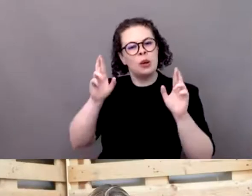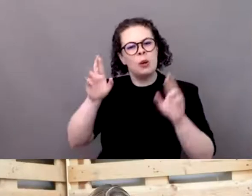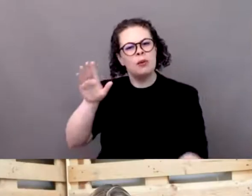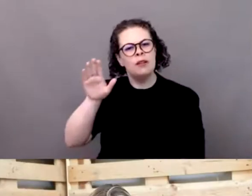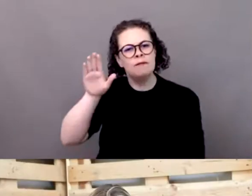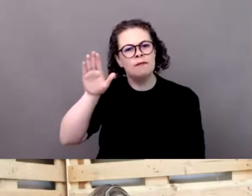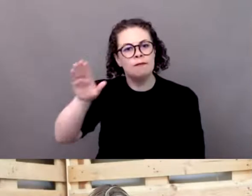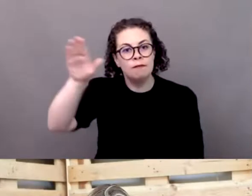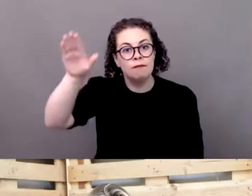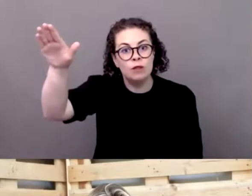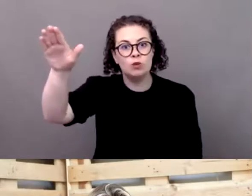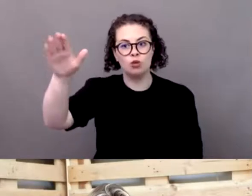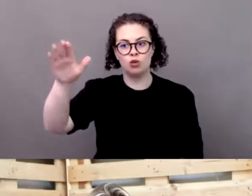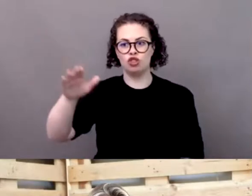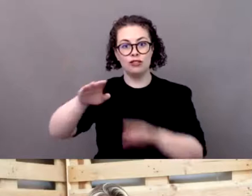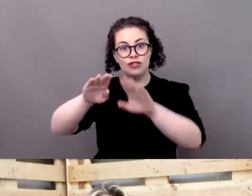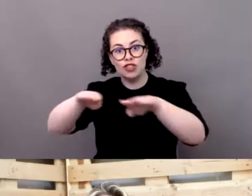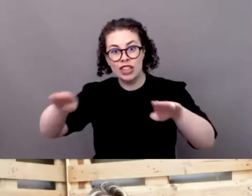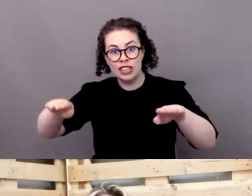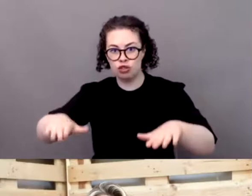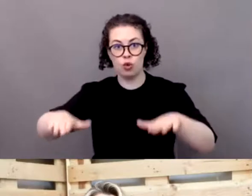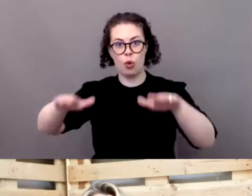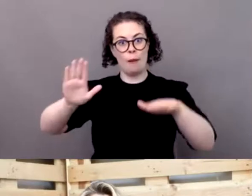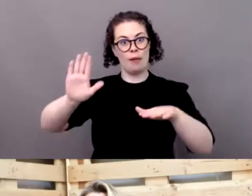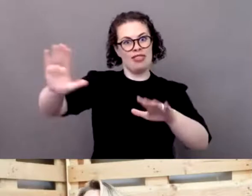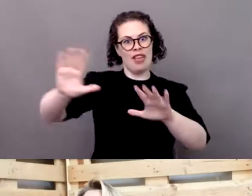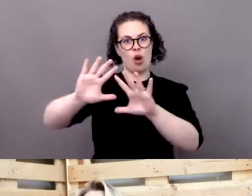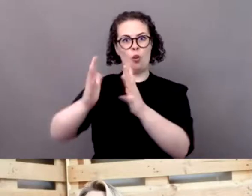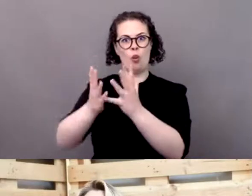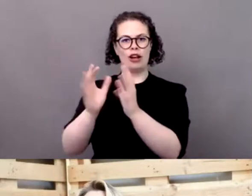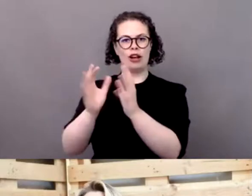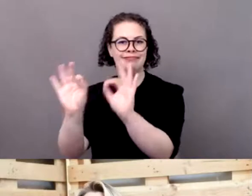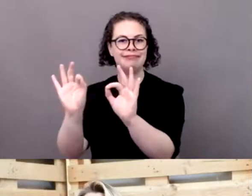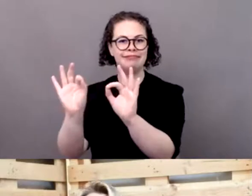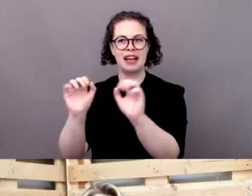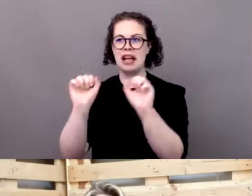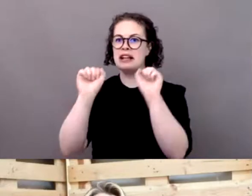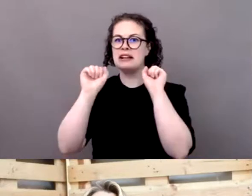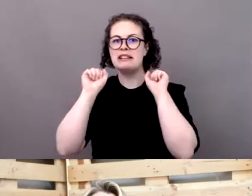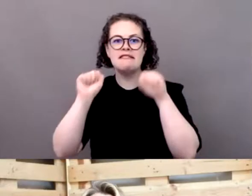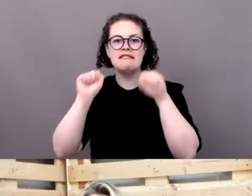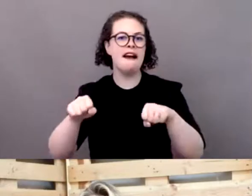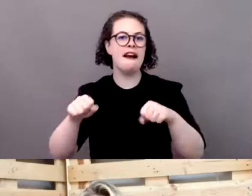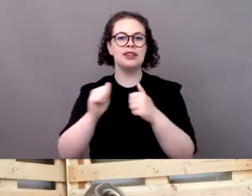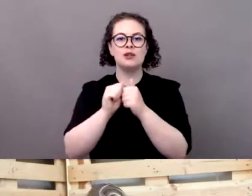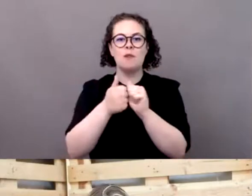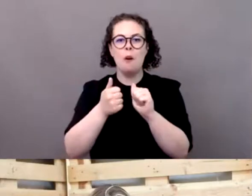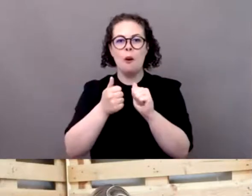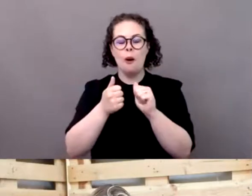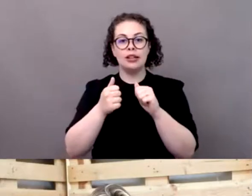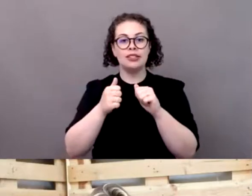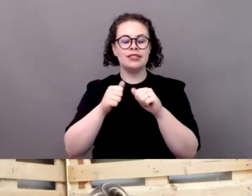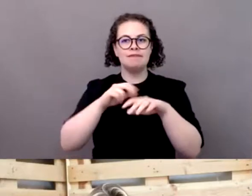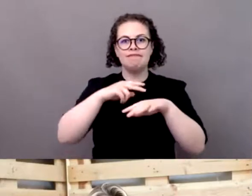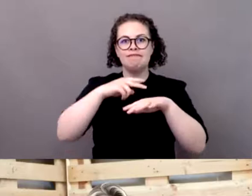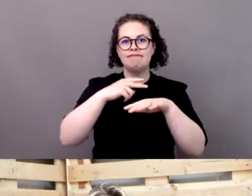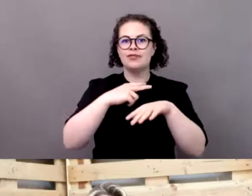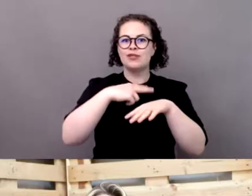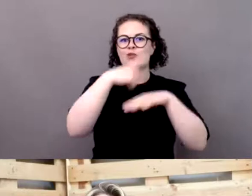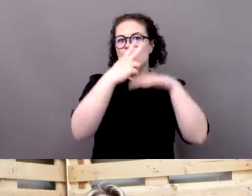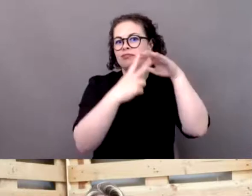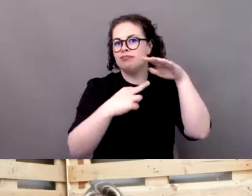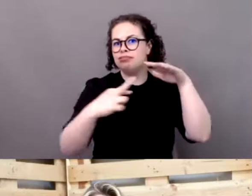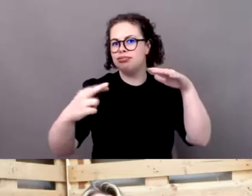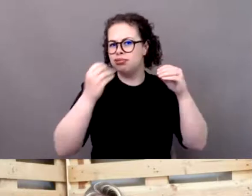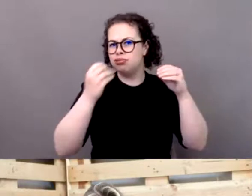planet to to live on and have the opportunity to do sports in clean oceans in on